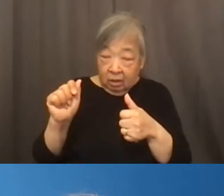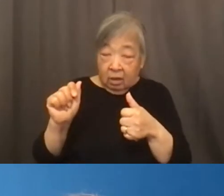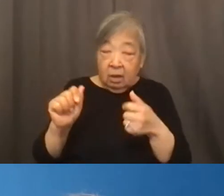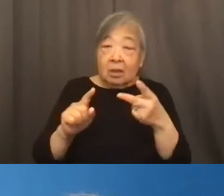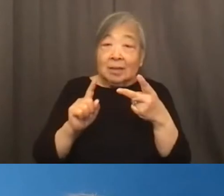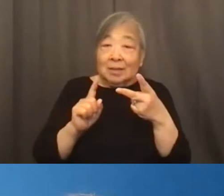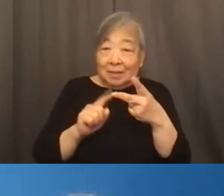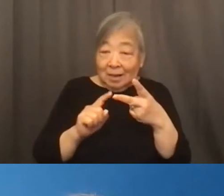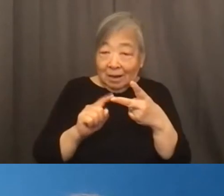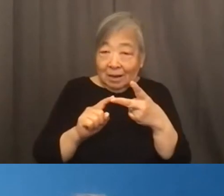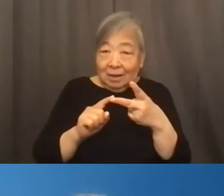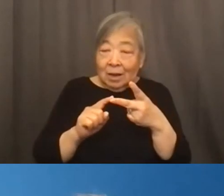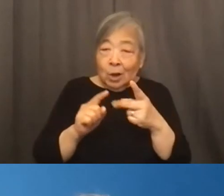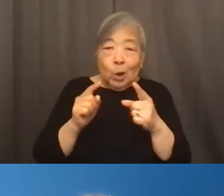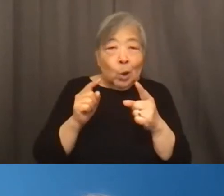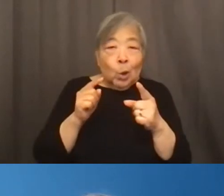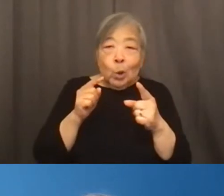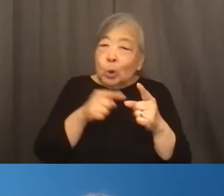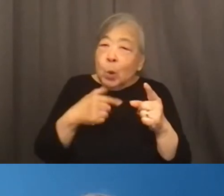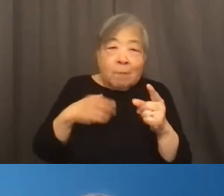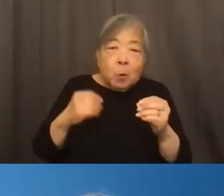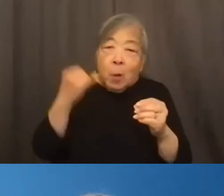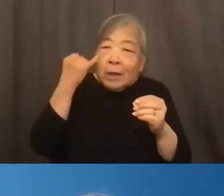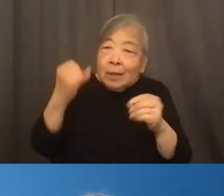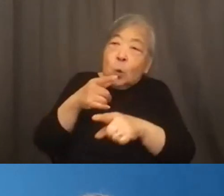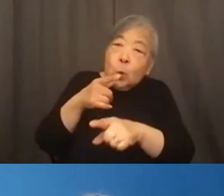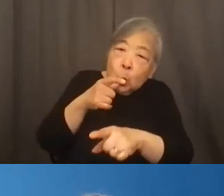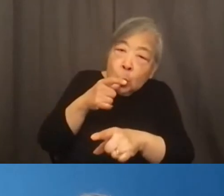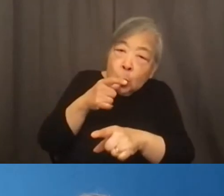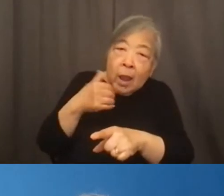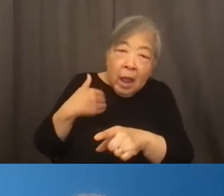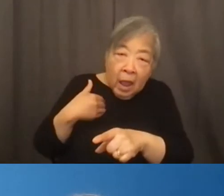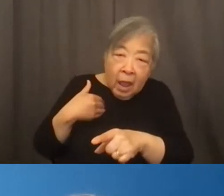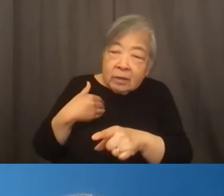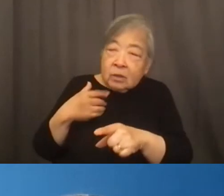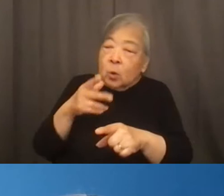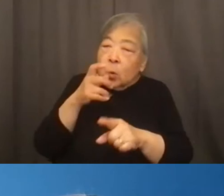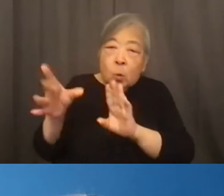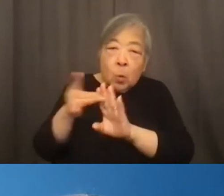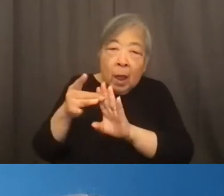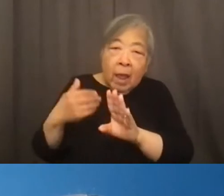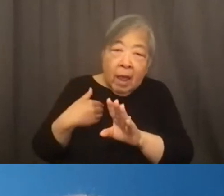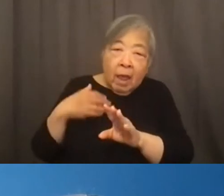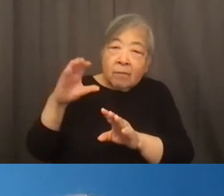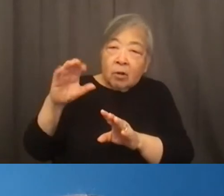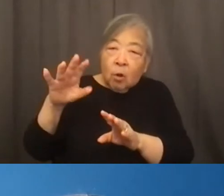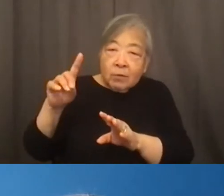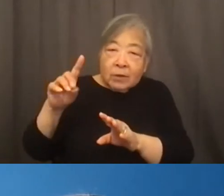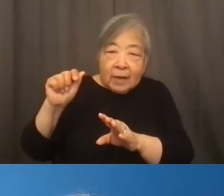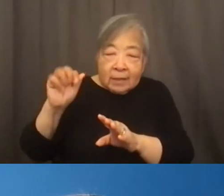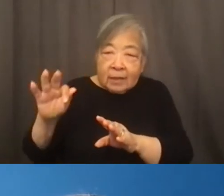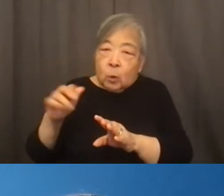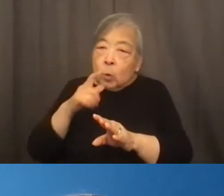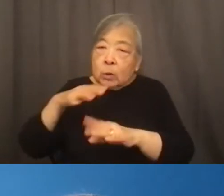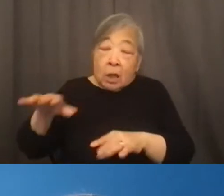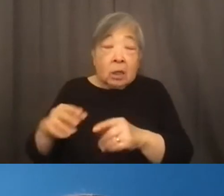you actually have no clue who has COVID-19. Some people have COVID-19 and are totally